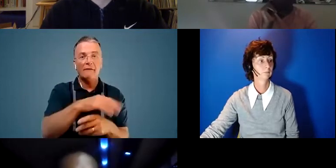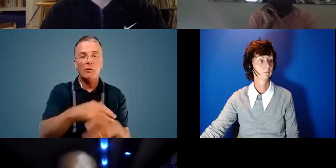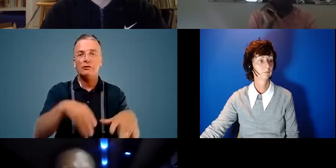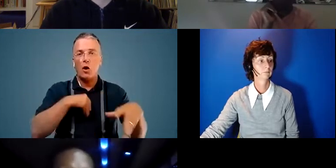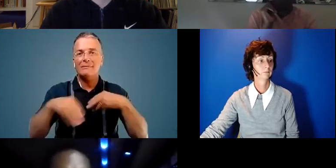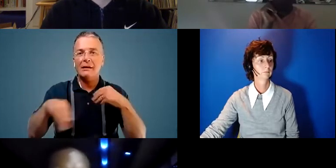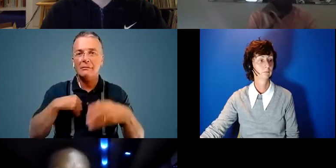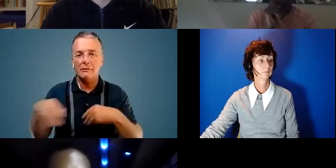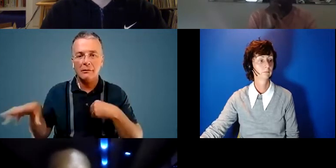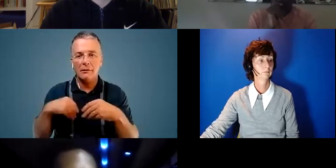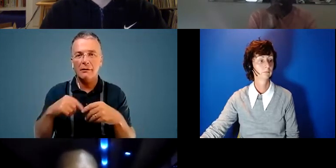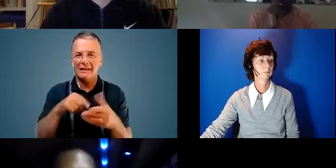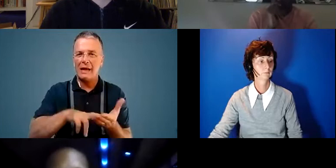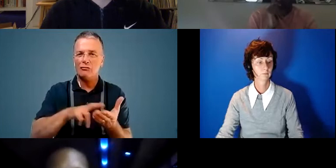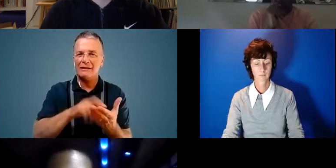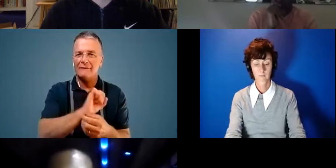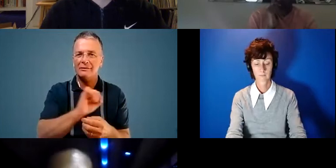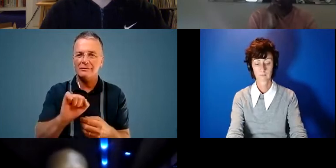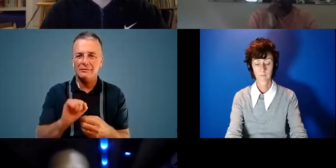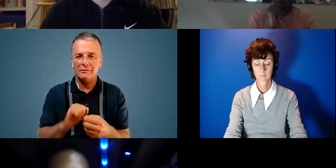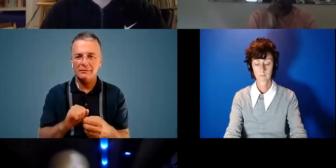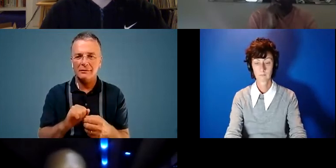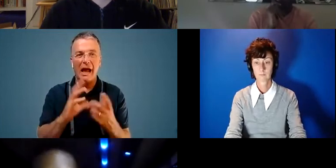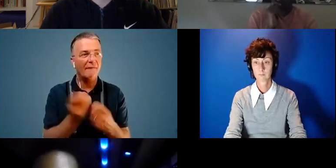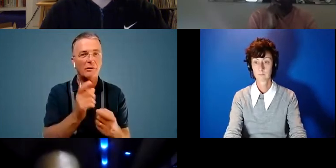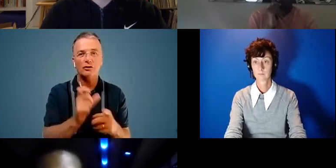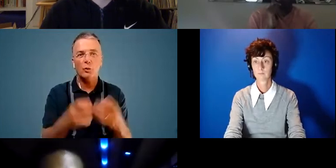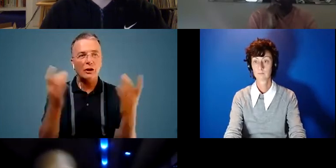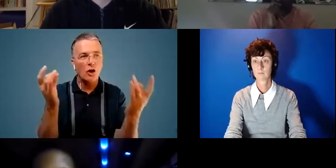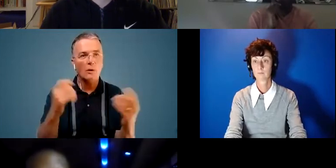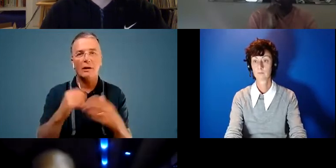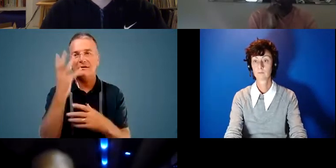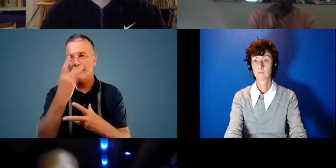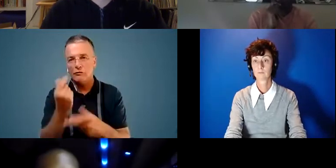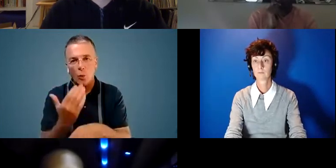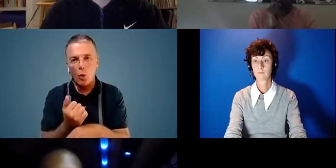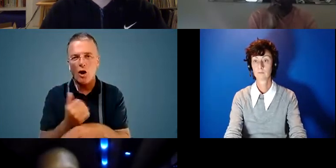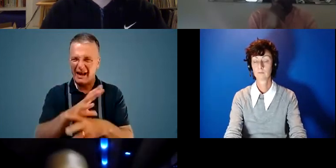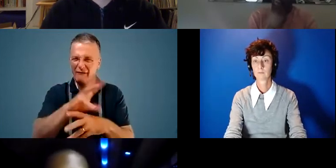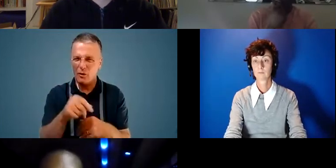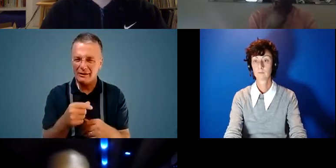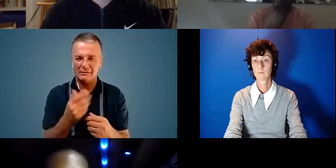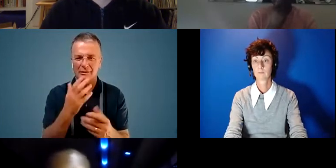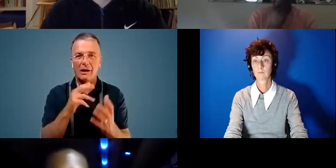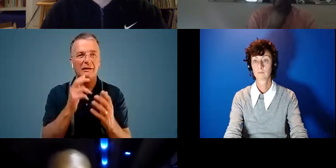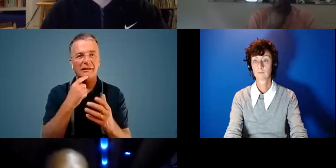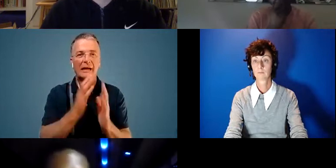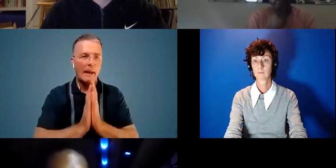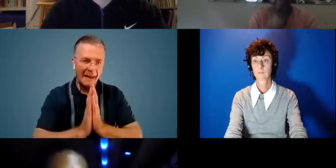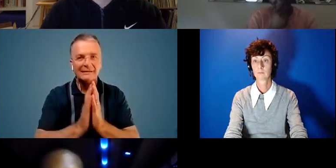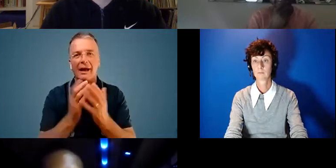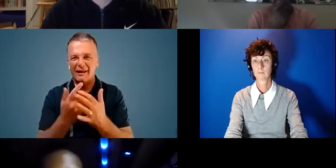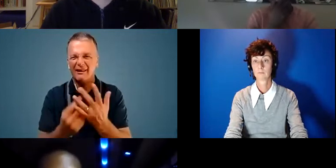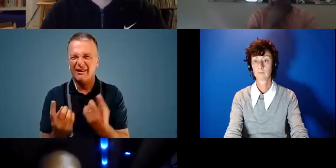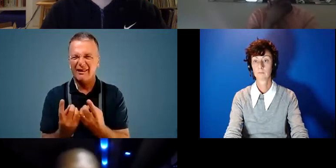these narratives you know everyone's doing yoga everyone's doing spiritual work everyone's you know i mean saying namaste you know i mean like you know